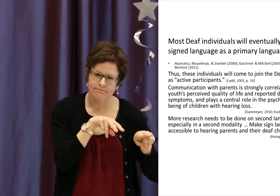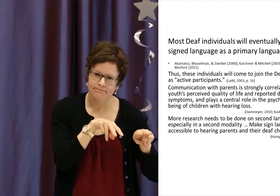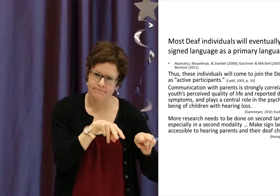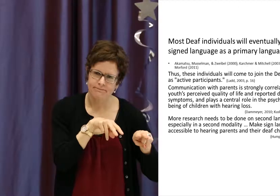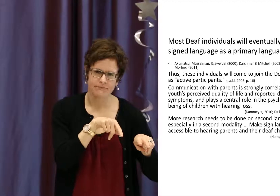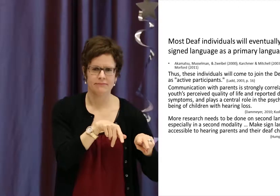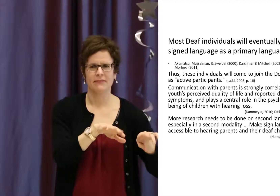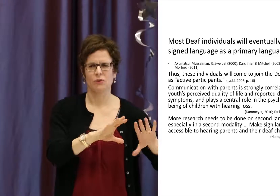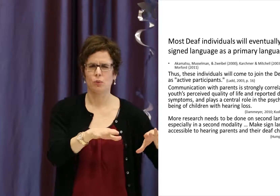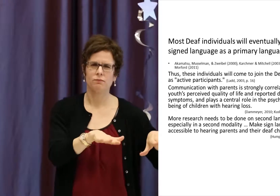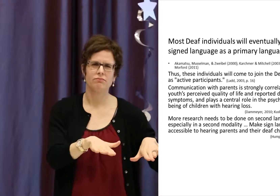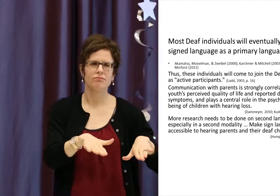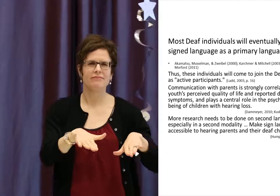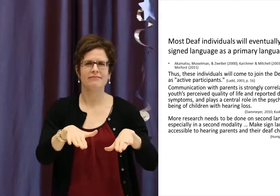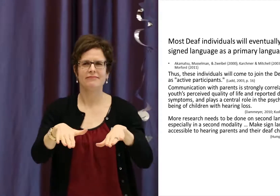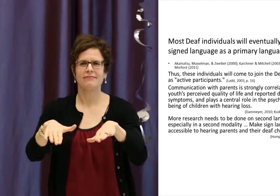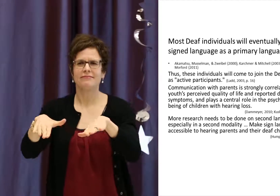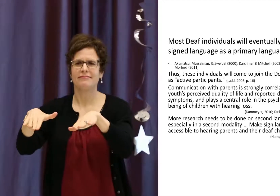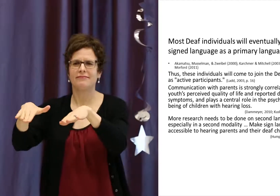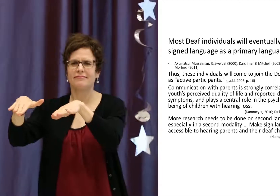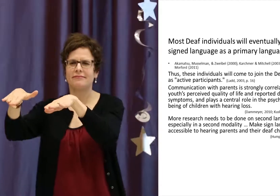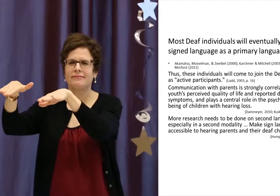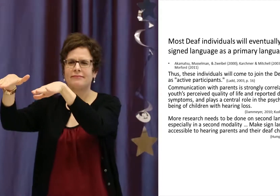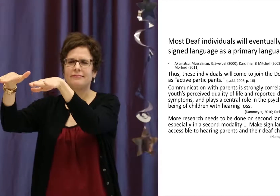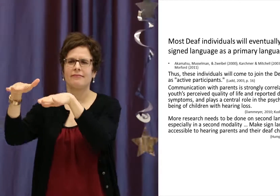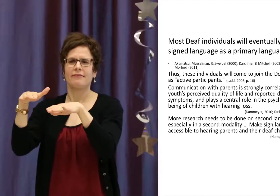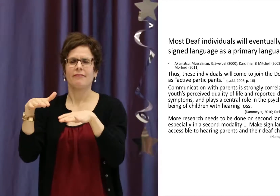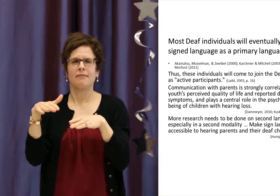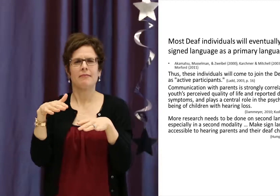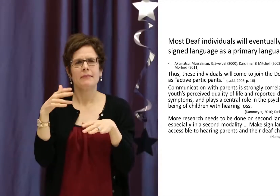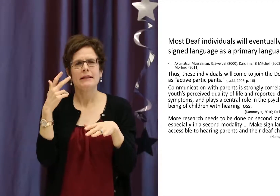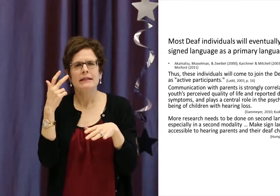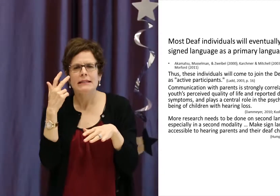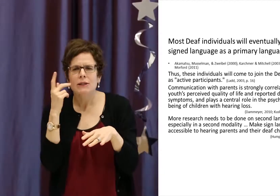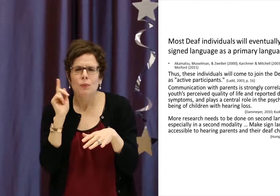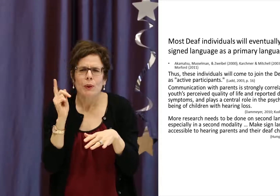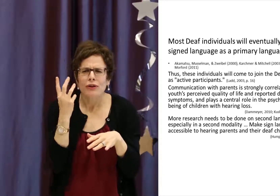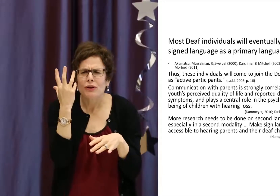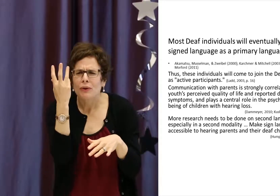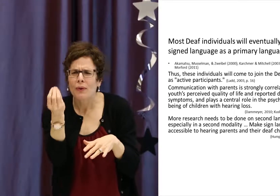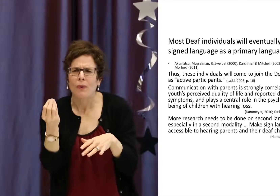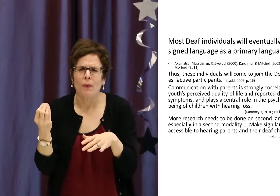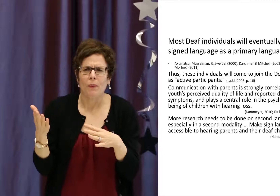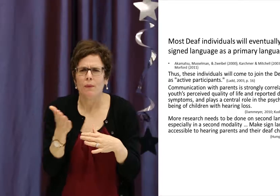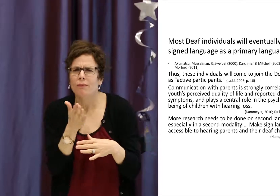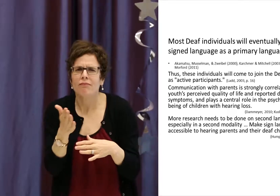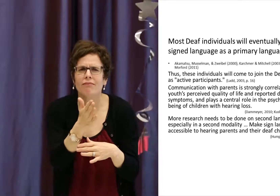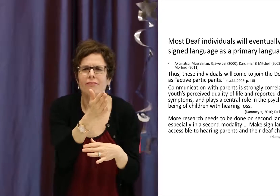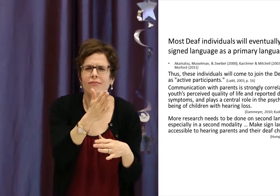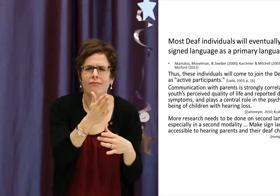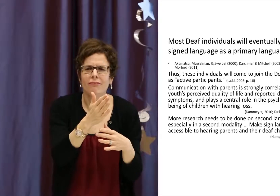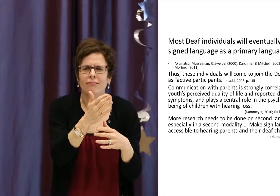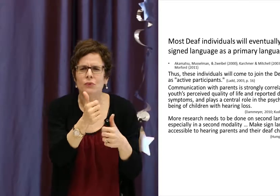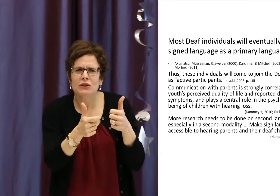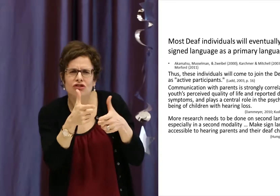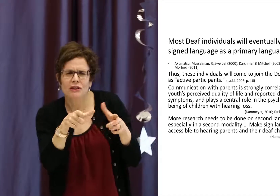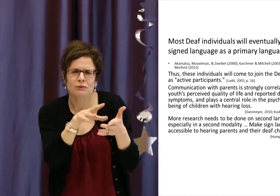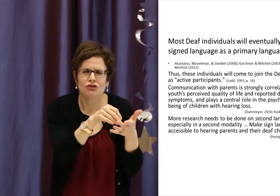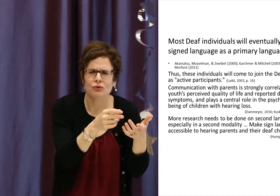over a long period of time. So looking at the same group of deaf children over their childhood development, seeing